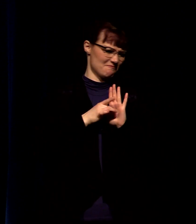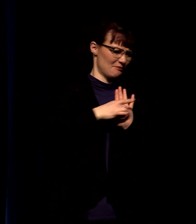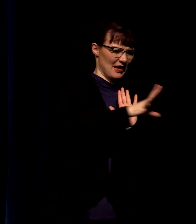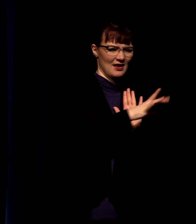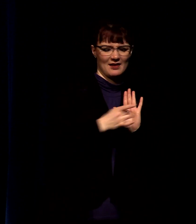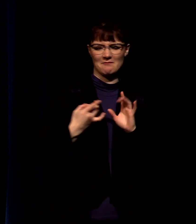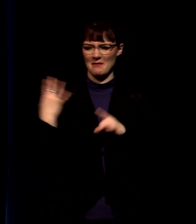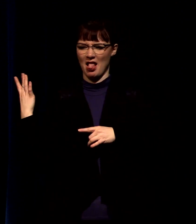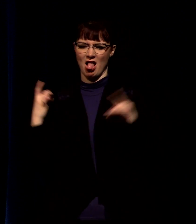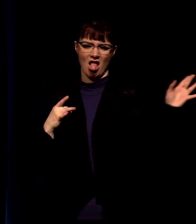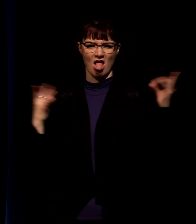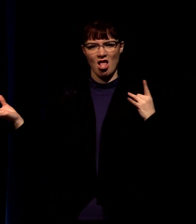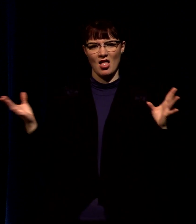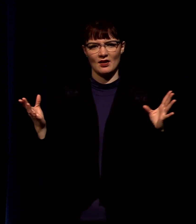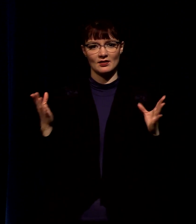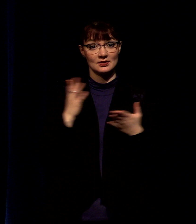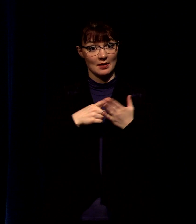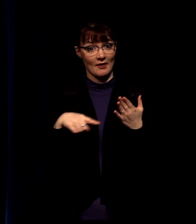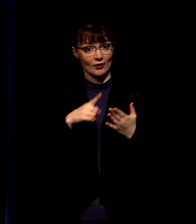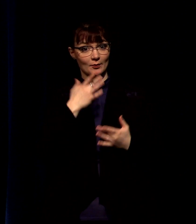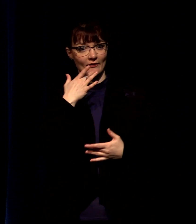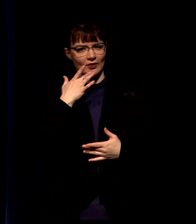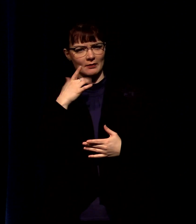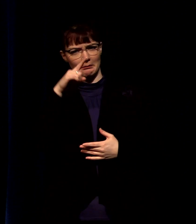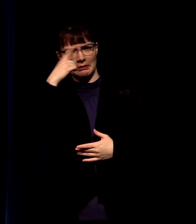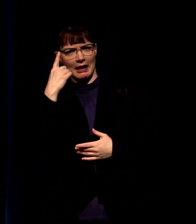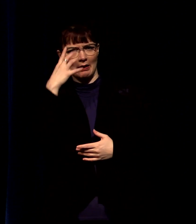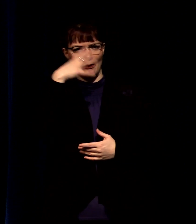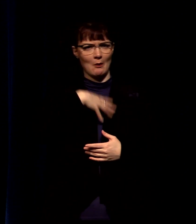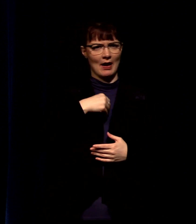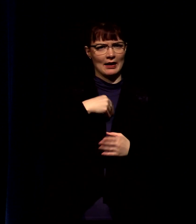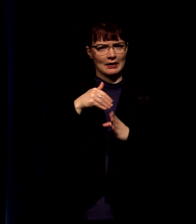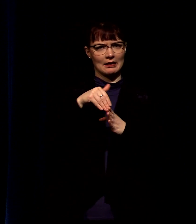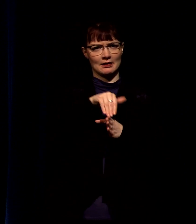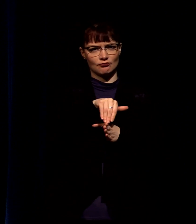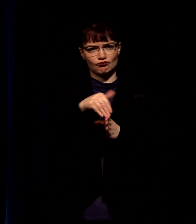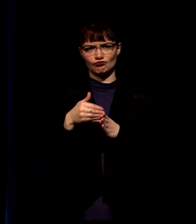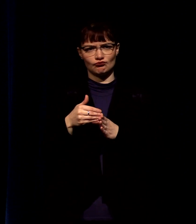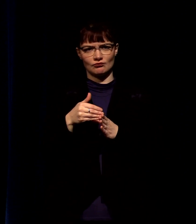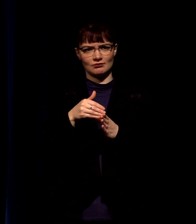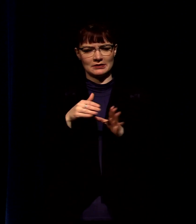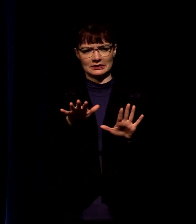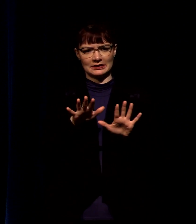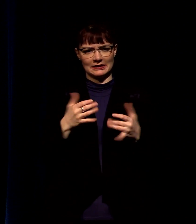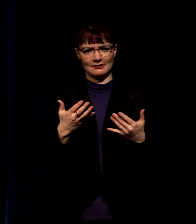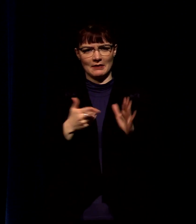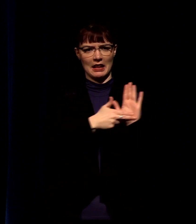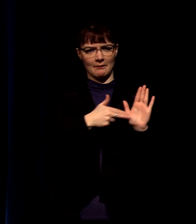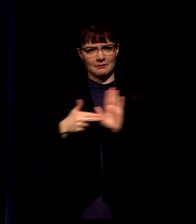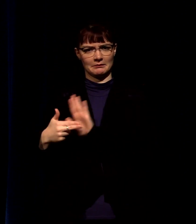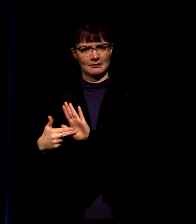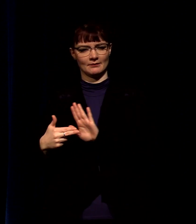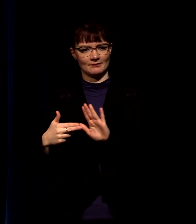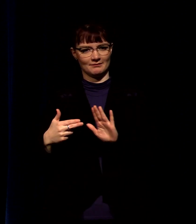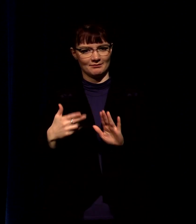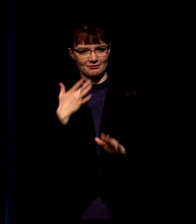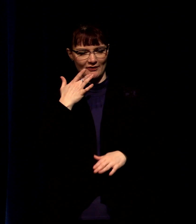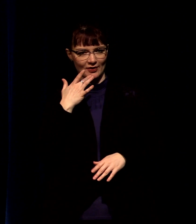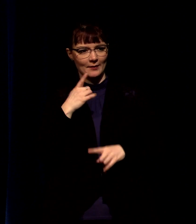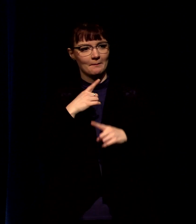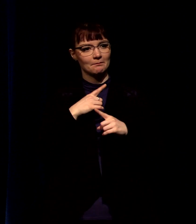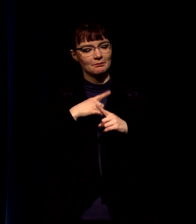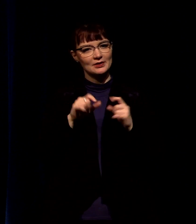but for some of you you're pretty black and white thinkers and that's a tough word to hear but society is wanting you to come under certain